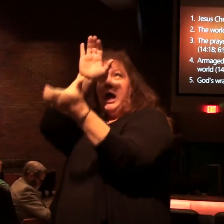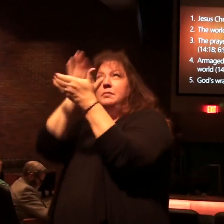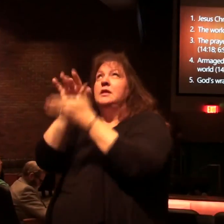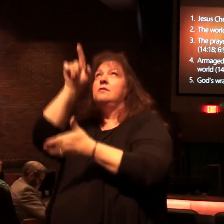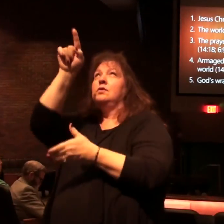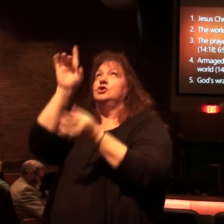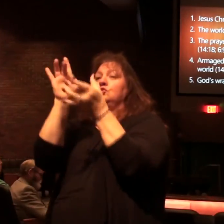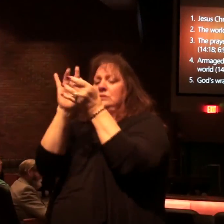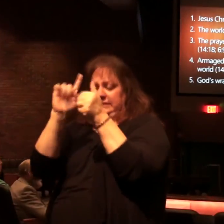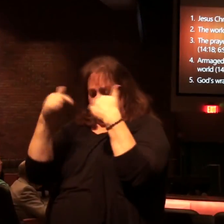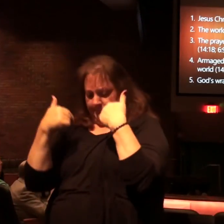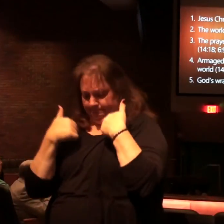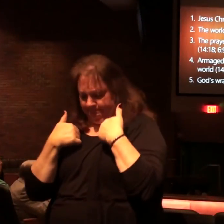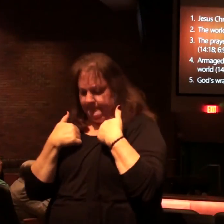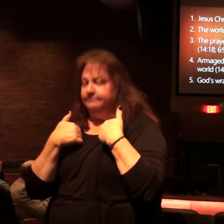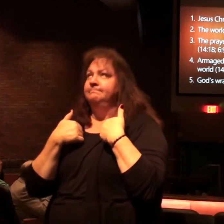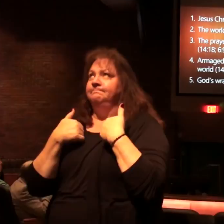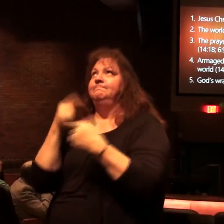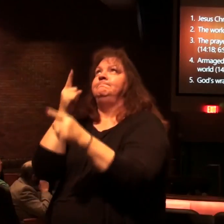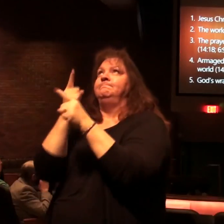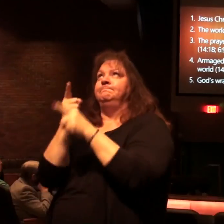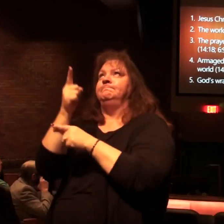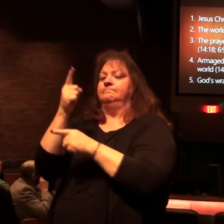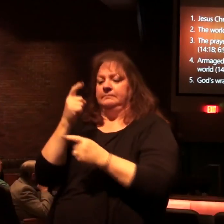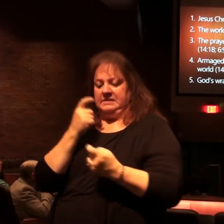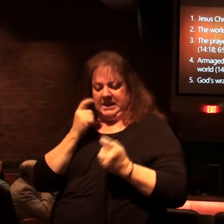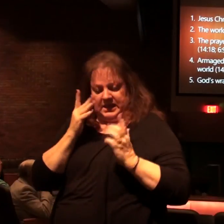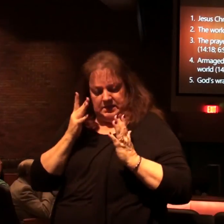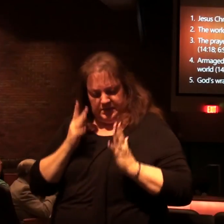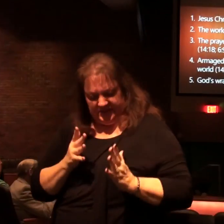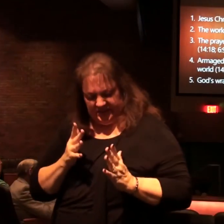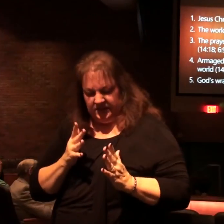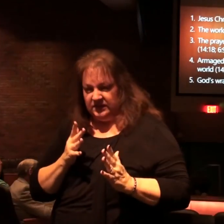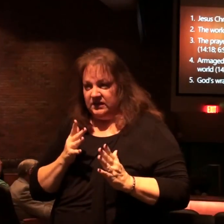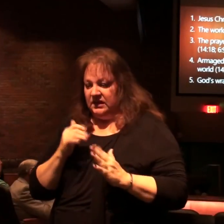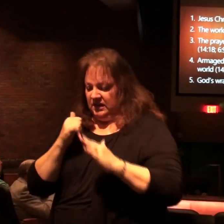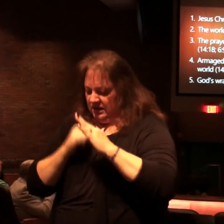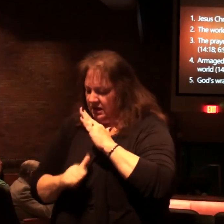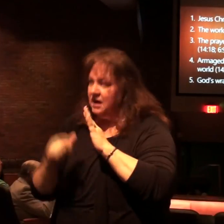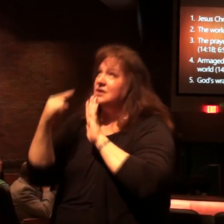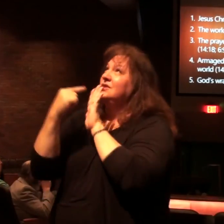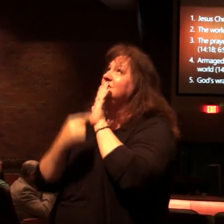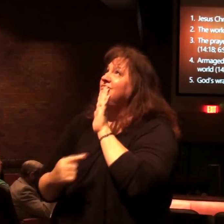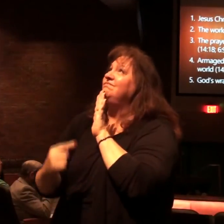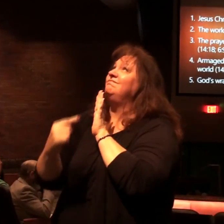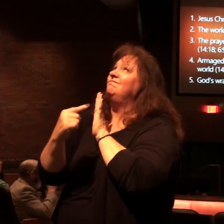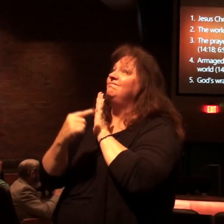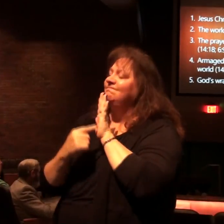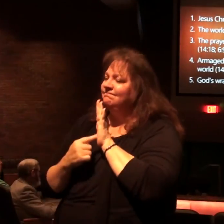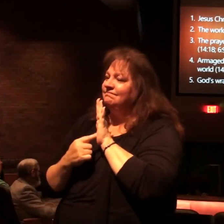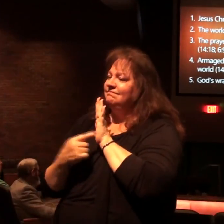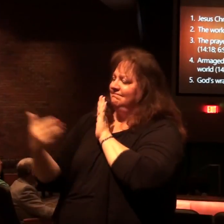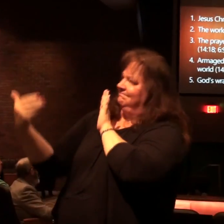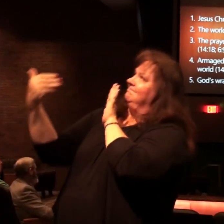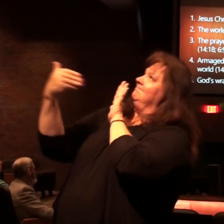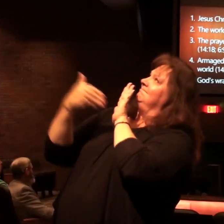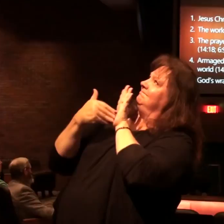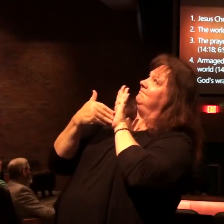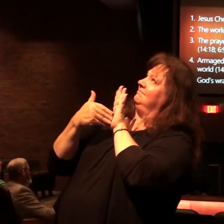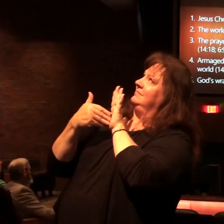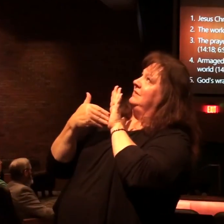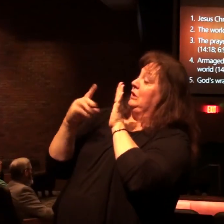He says about you as true. A sinner, a under His condemnation, doomed